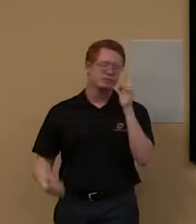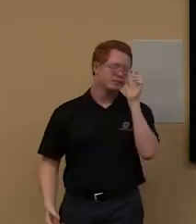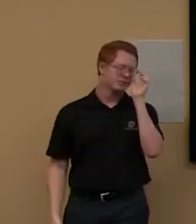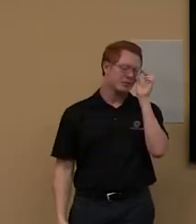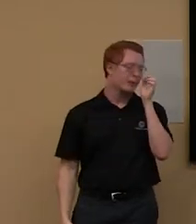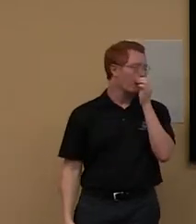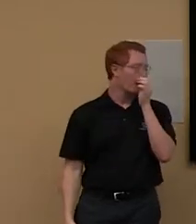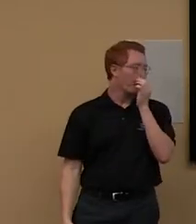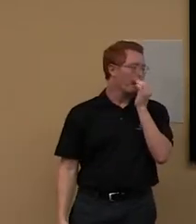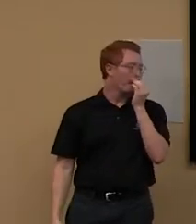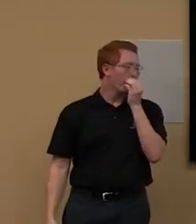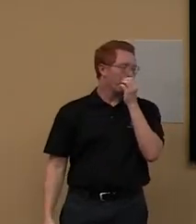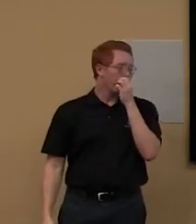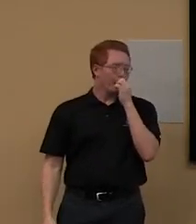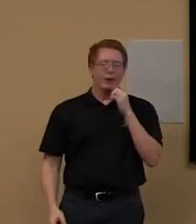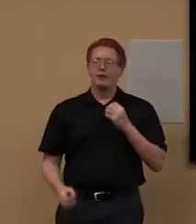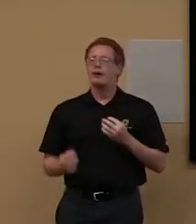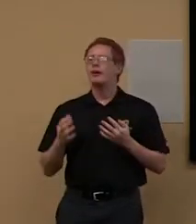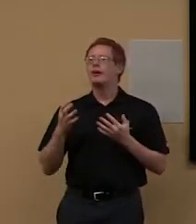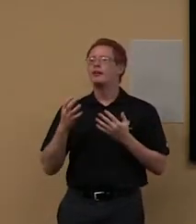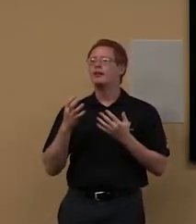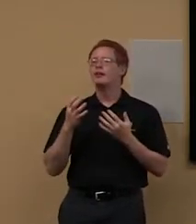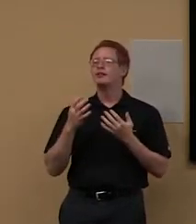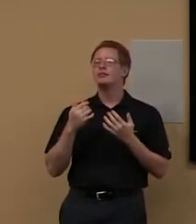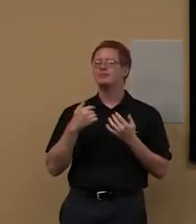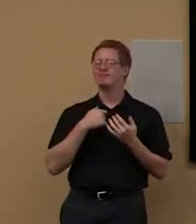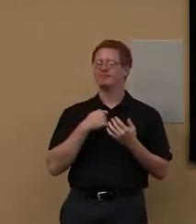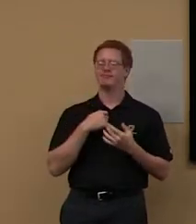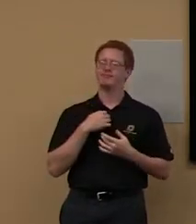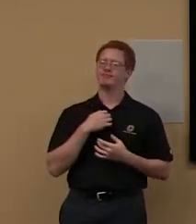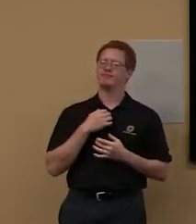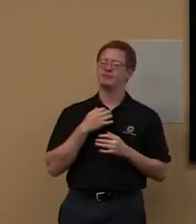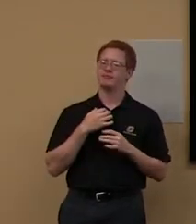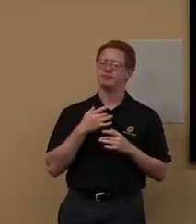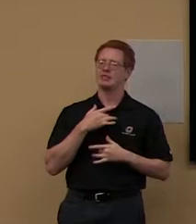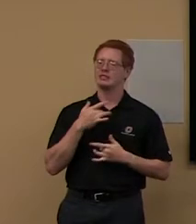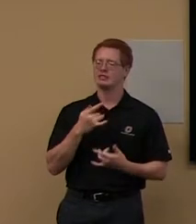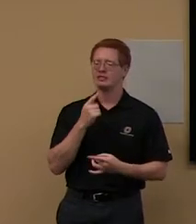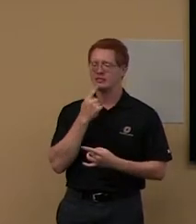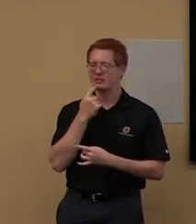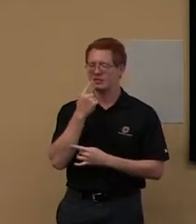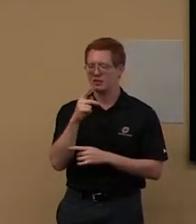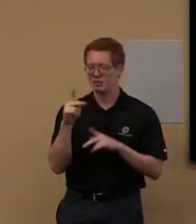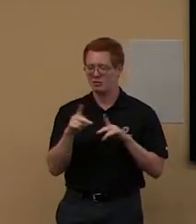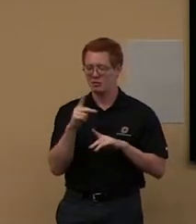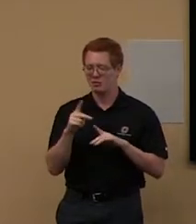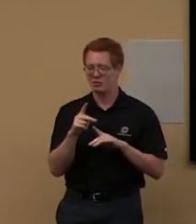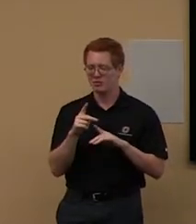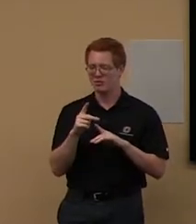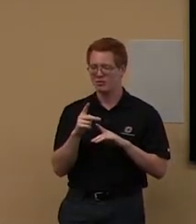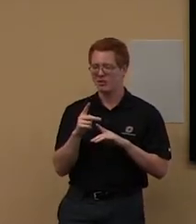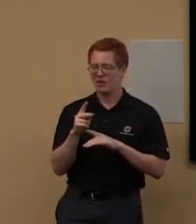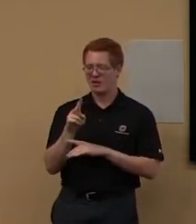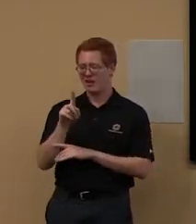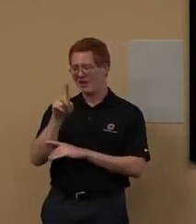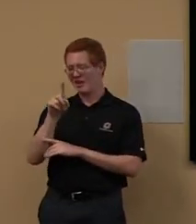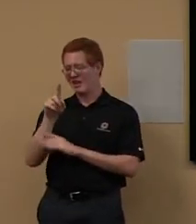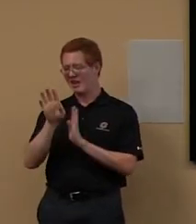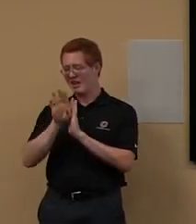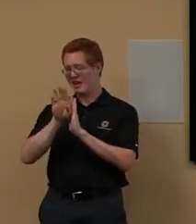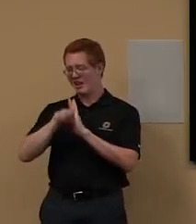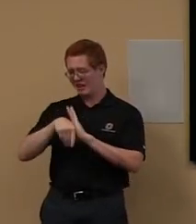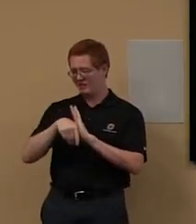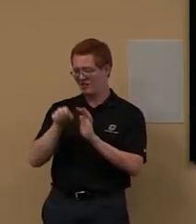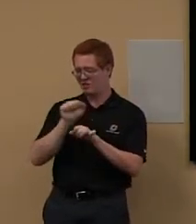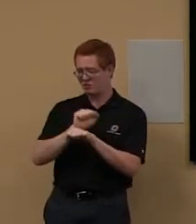And one thing that I like to tell everybody is that a half an hour of work with us, uh, just sitting down and talking